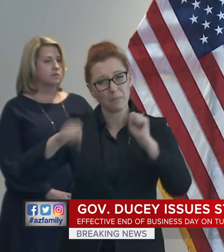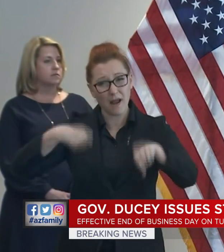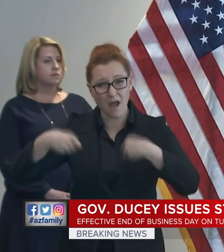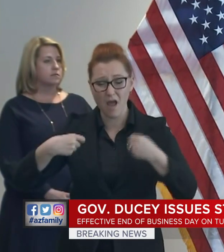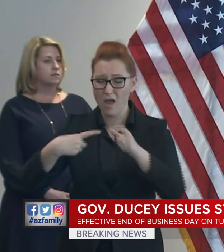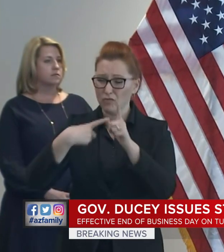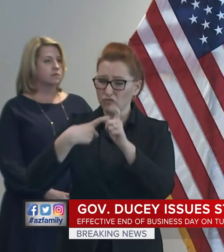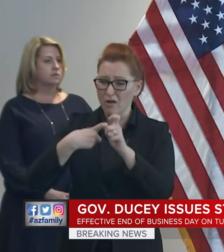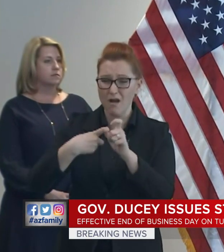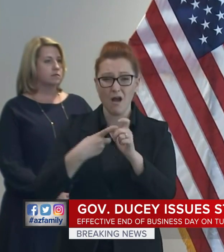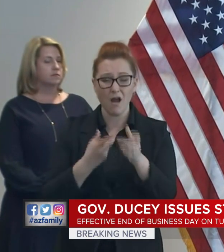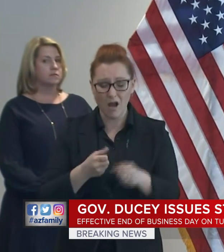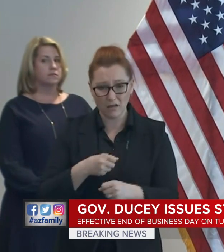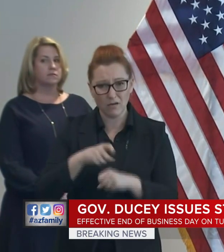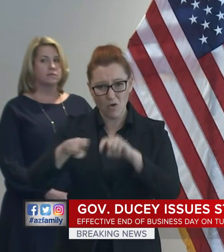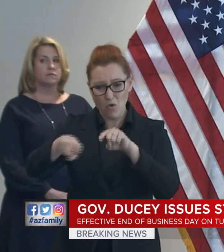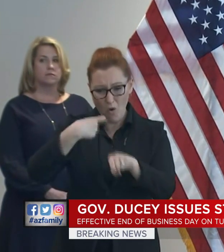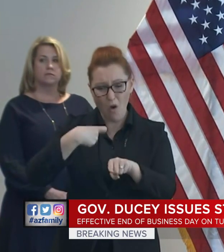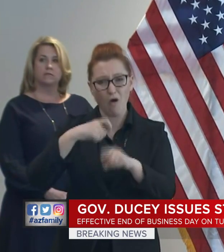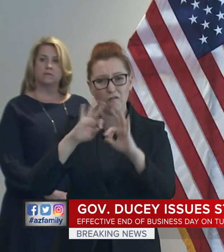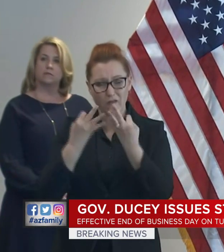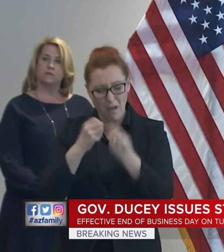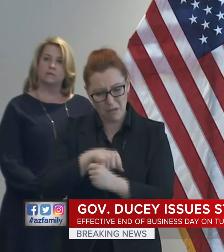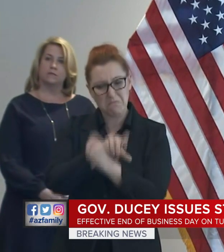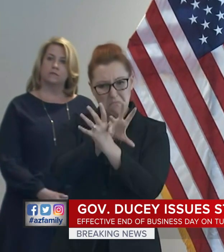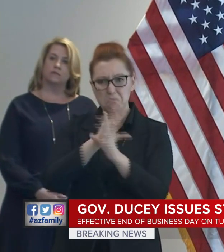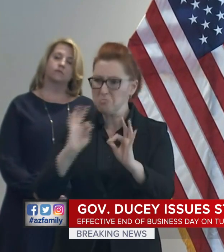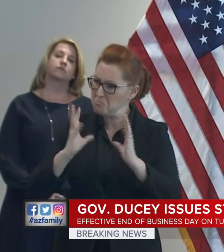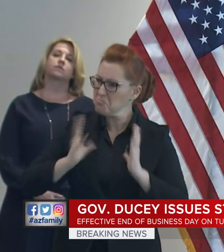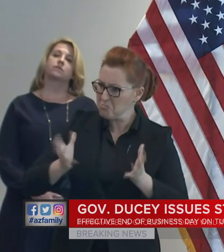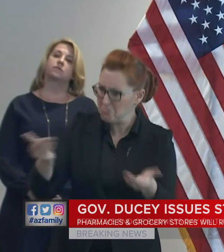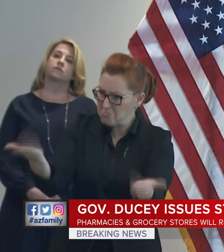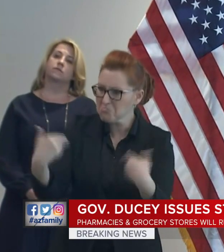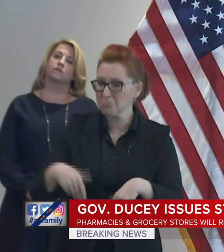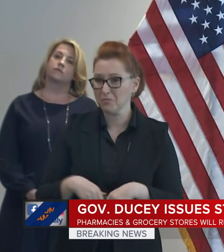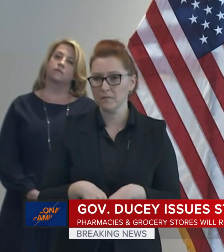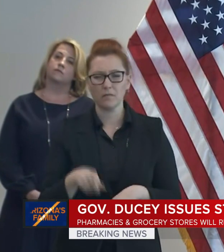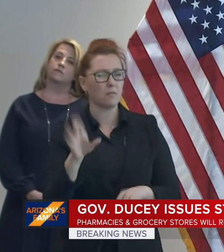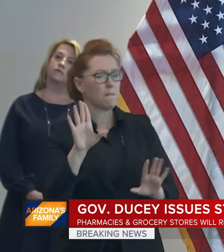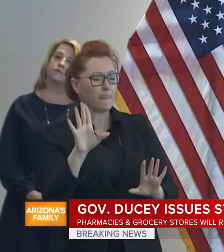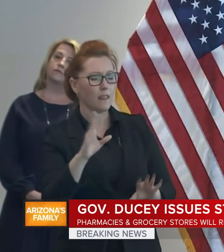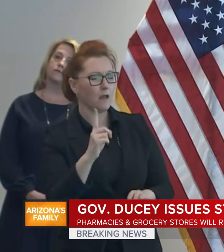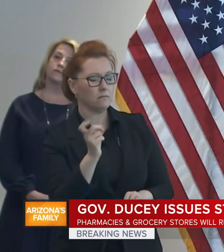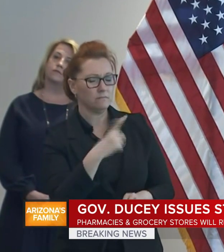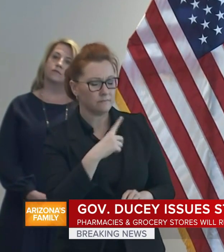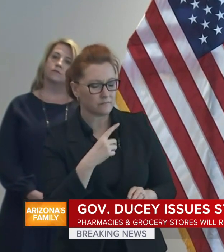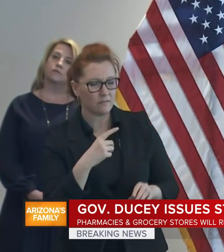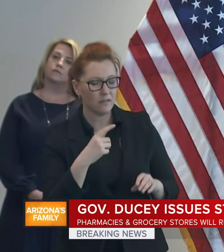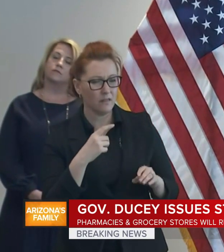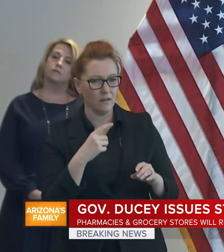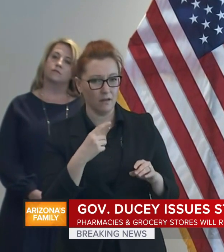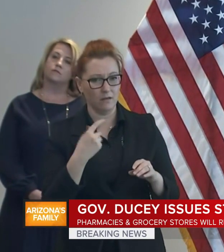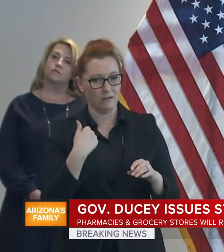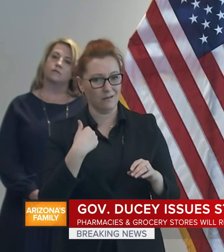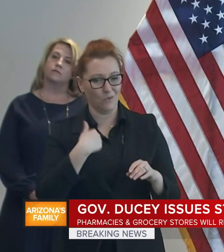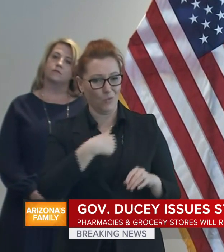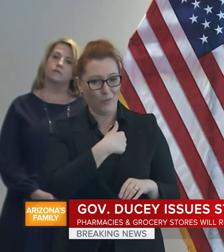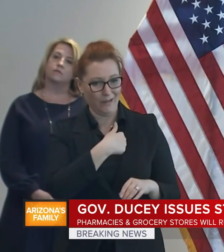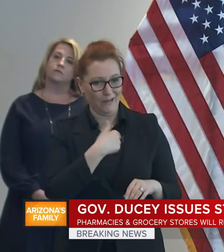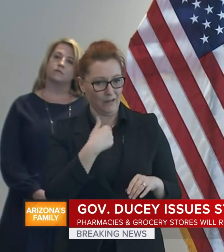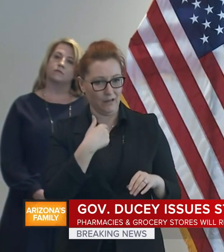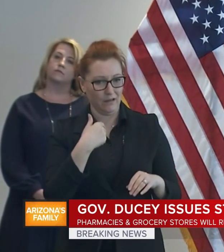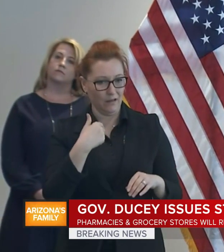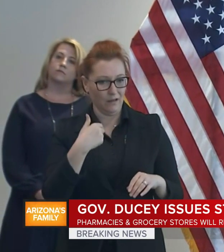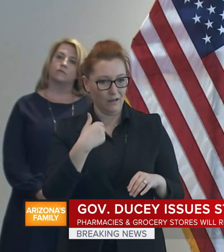care of those that need help, staying in touch. I want to try to say, Governor, obviously, all these press conferences we hear about and then we go back to